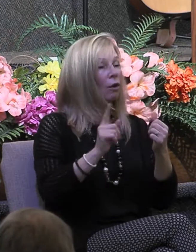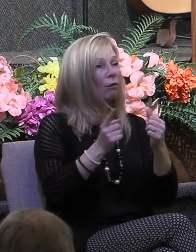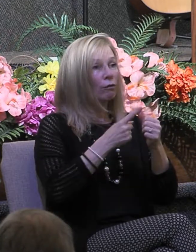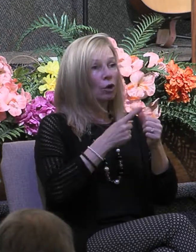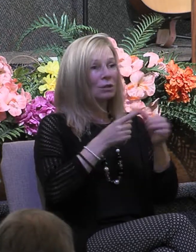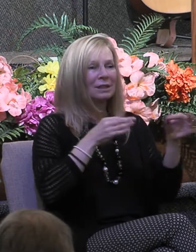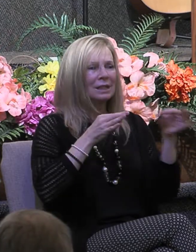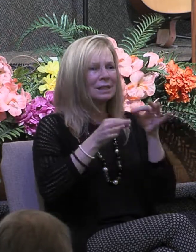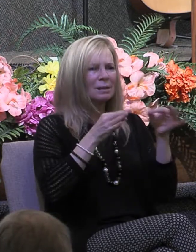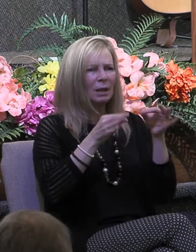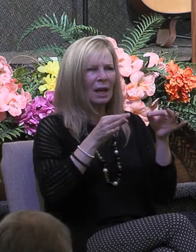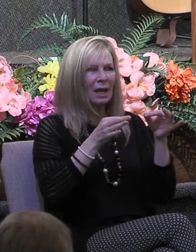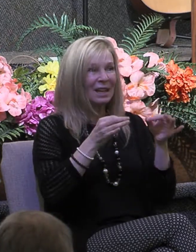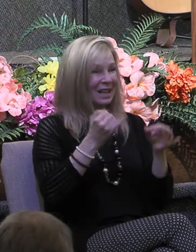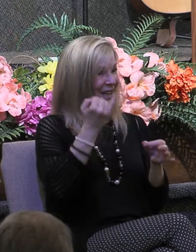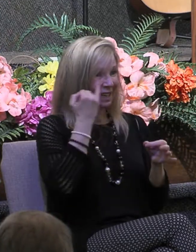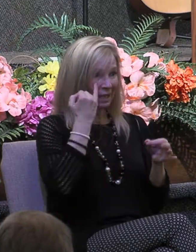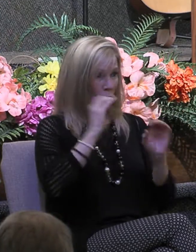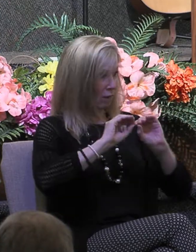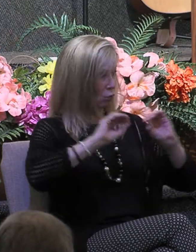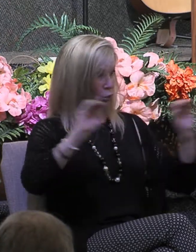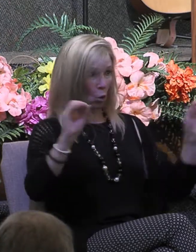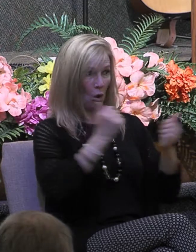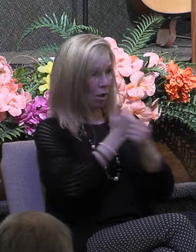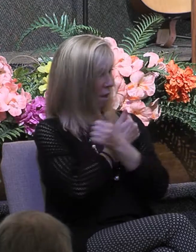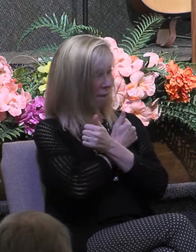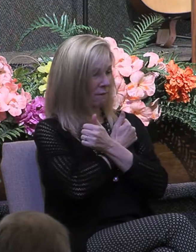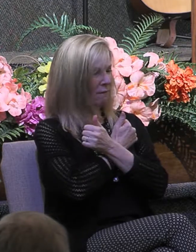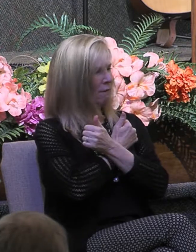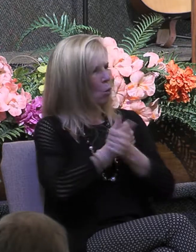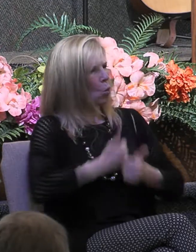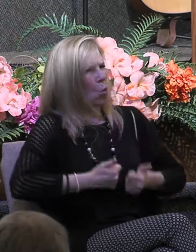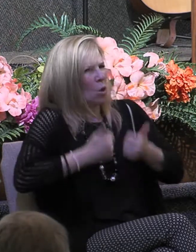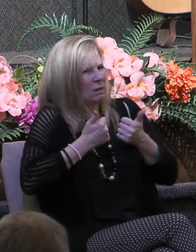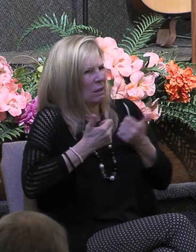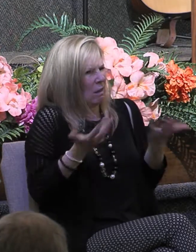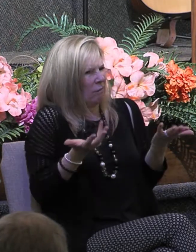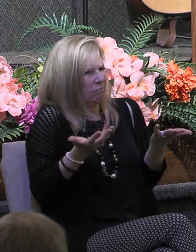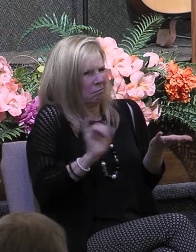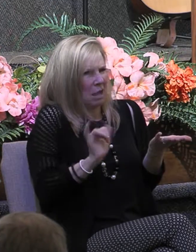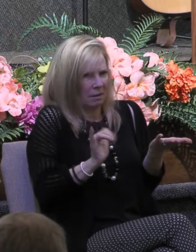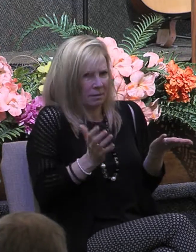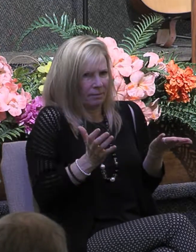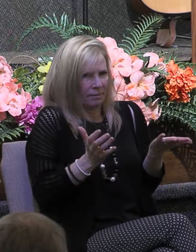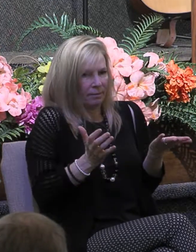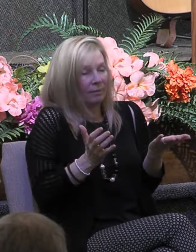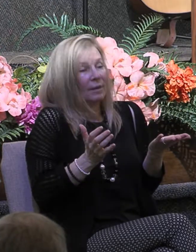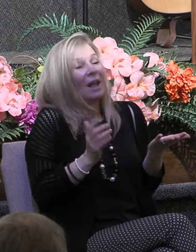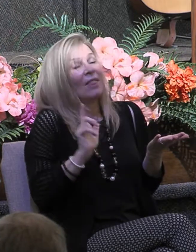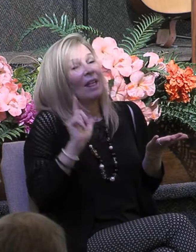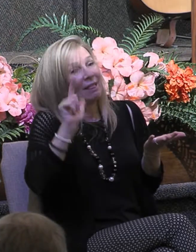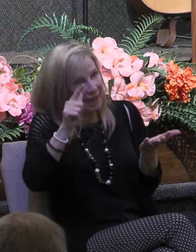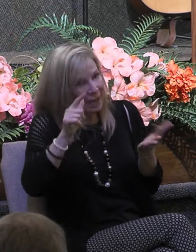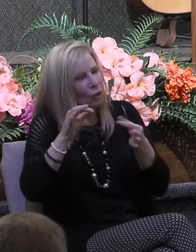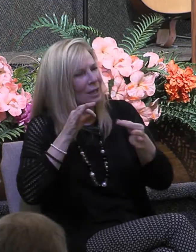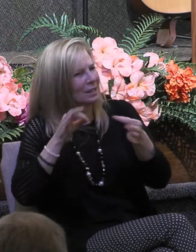without love is like and what its true value is and then he tells us how love behaves how it acts so this morning